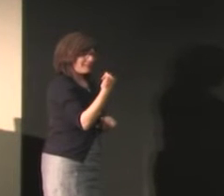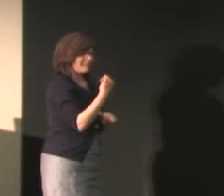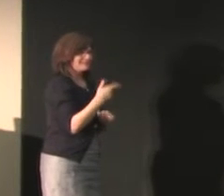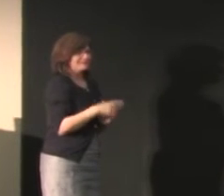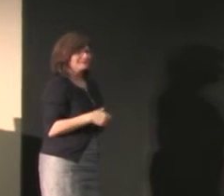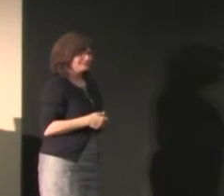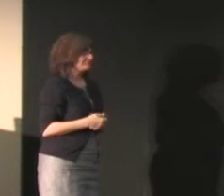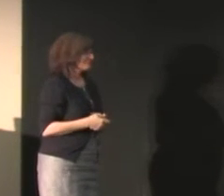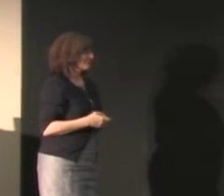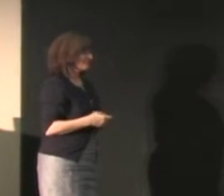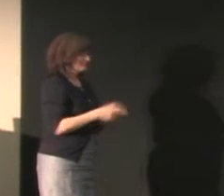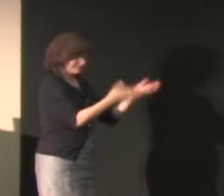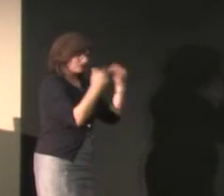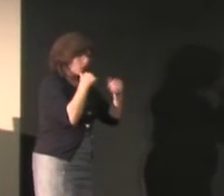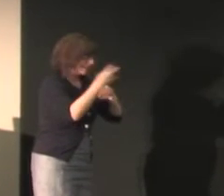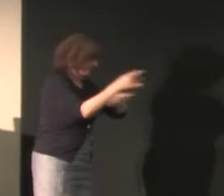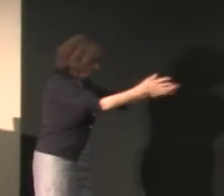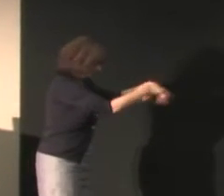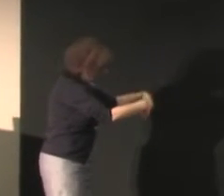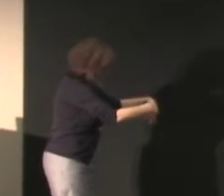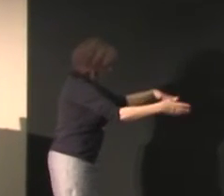I wanted to ask you something else don't leave